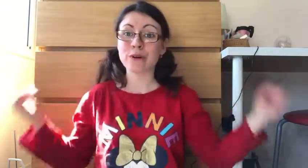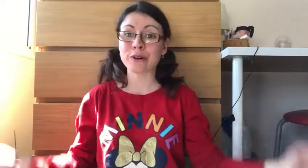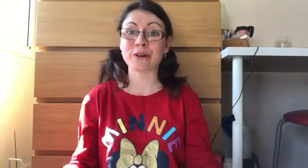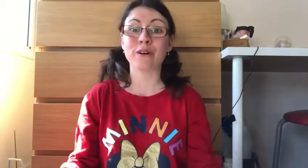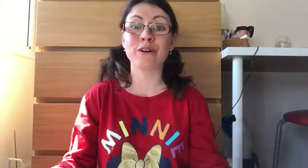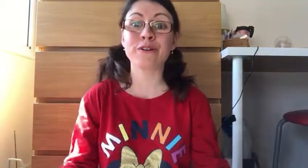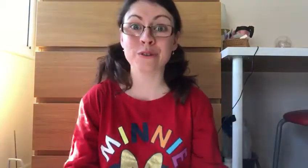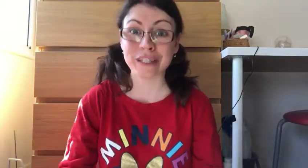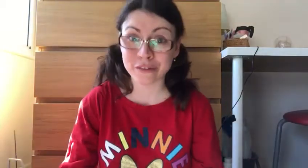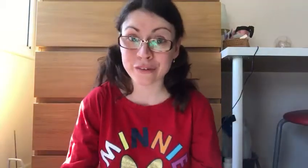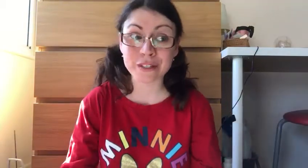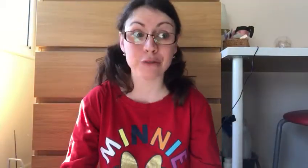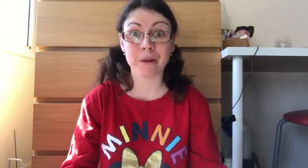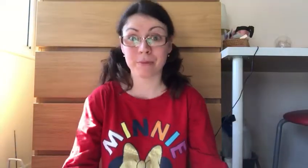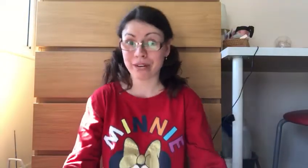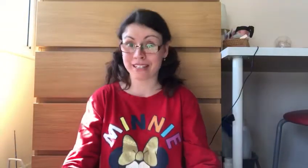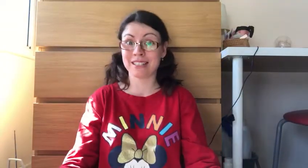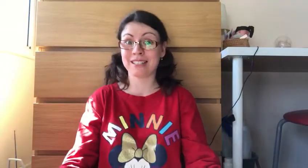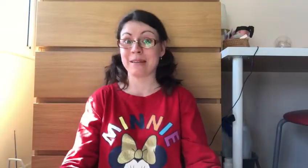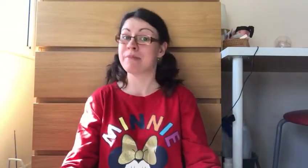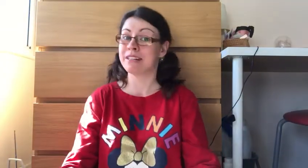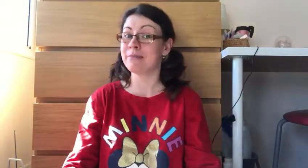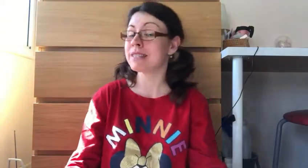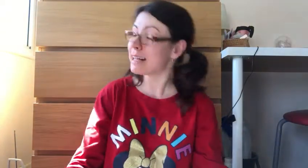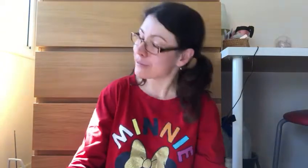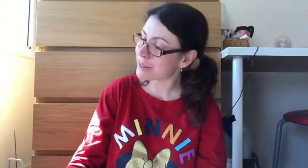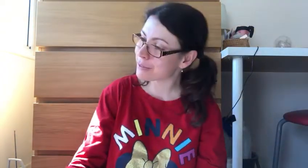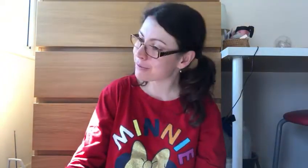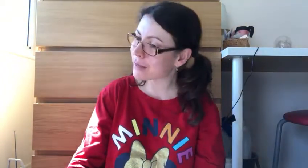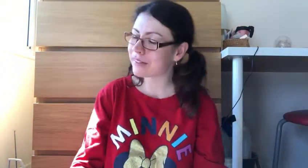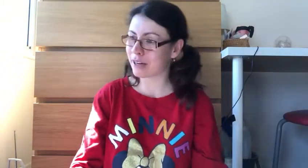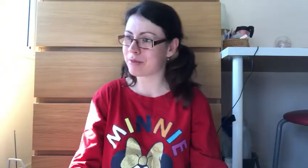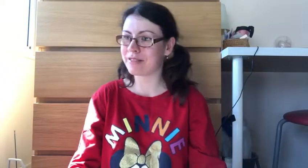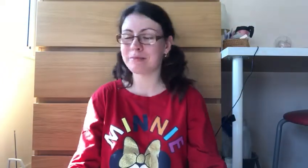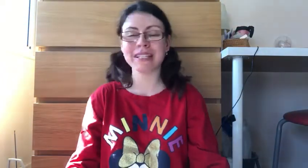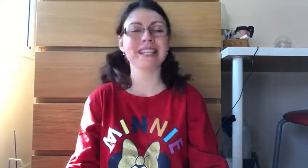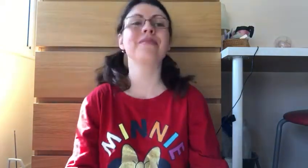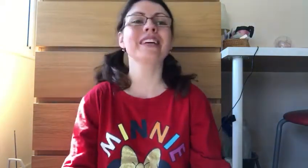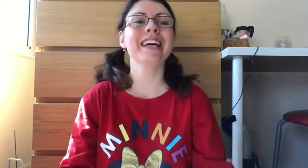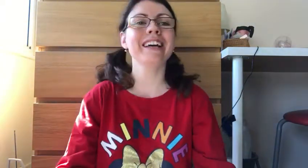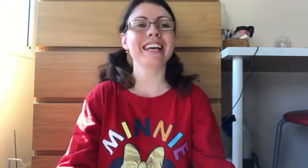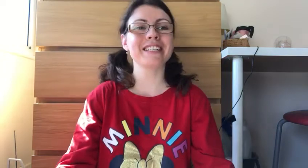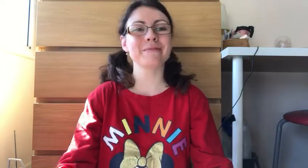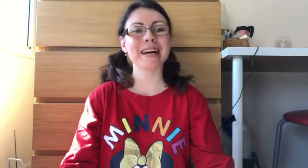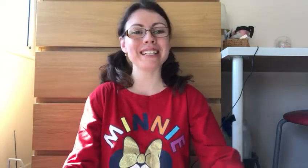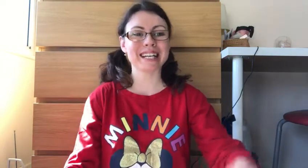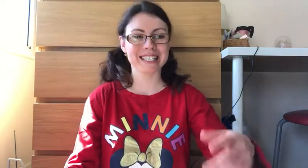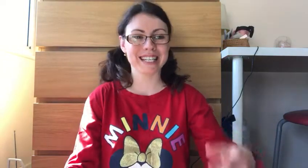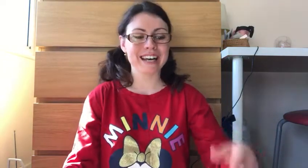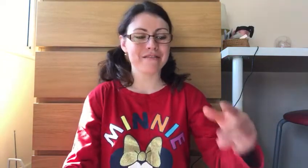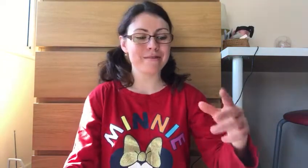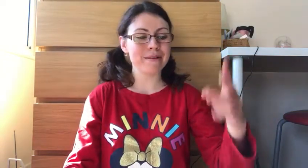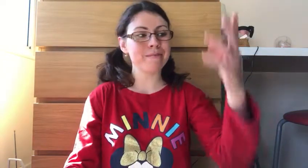walk or do other things or maybe practice them by themselves. That would even better. Okay so pandas remember.